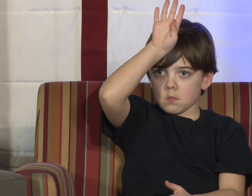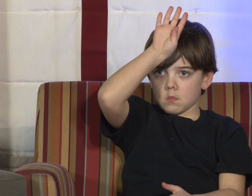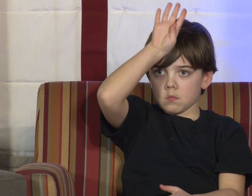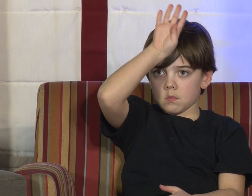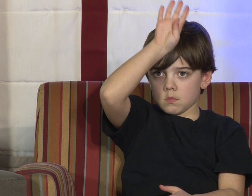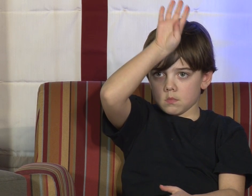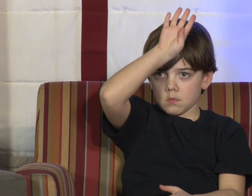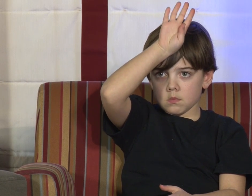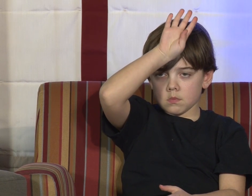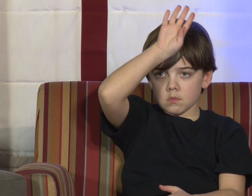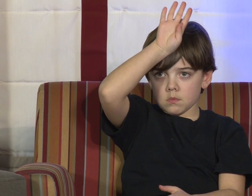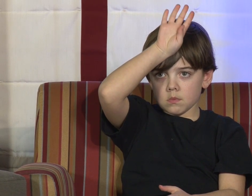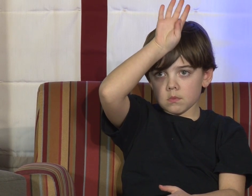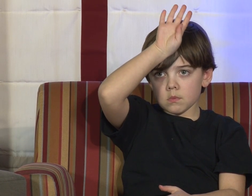Okay. We'll review the others. Help.